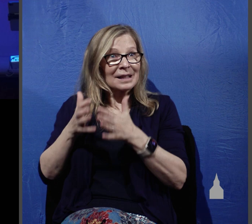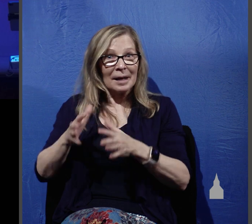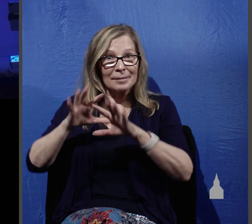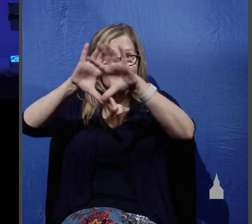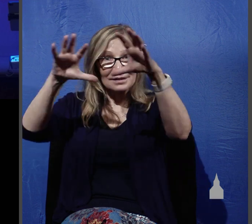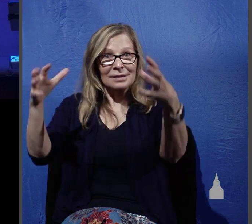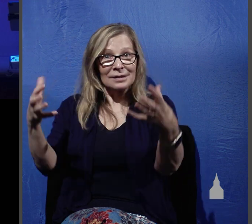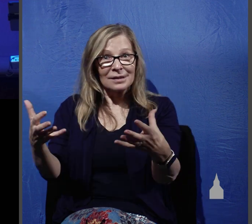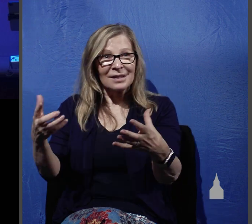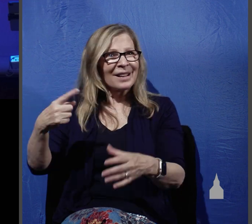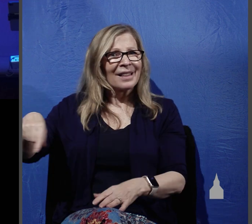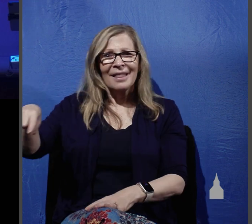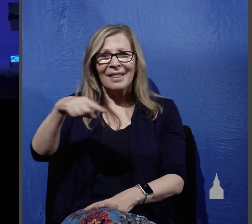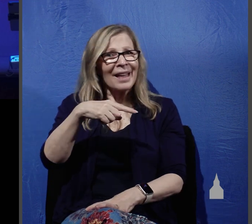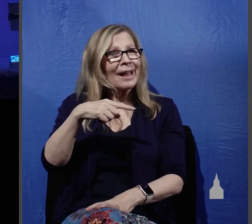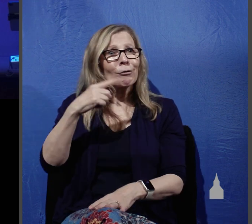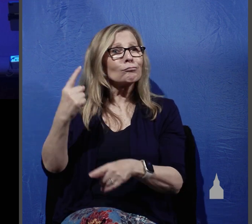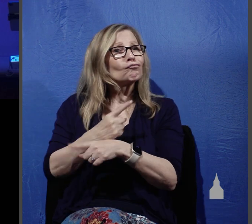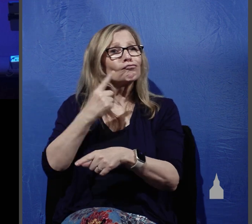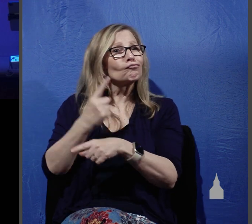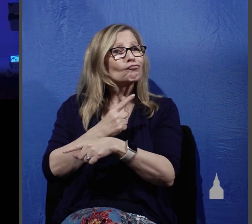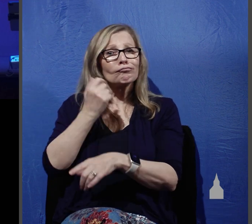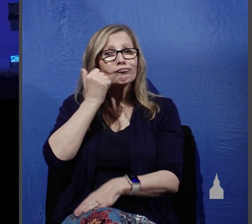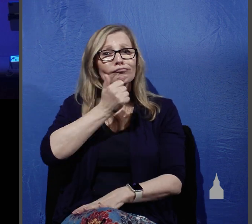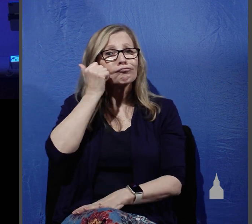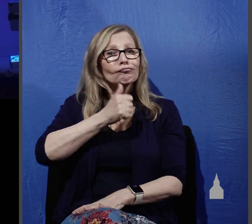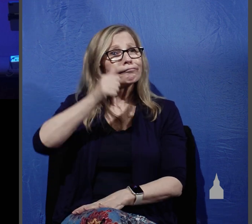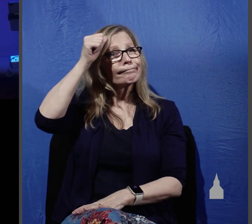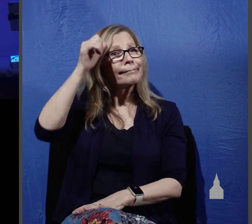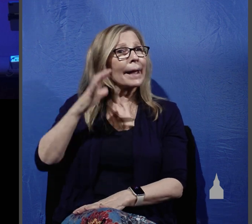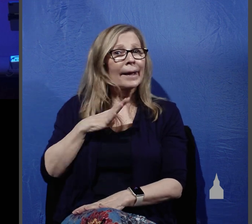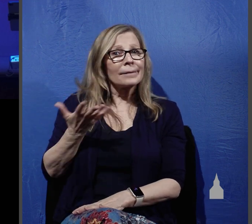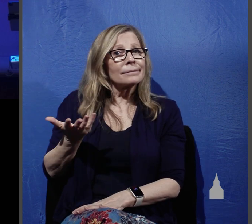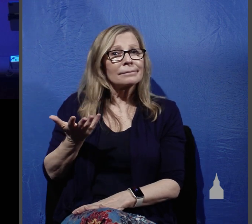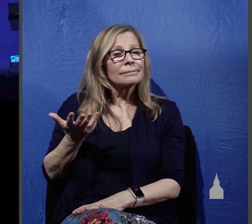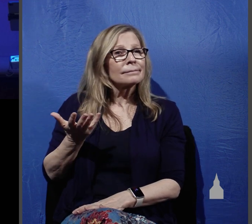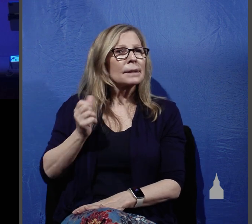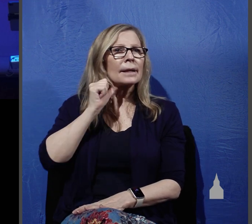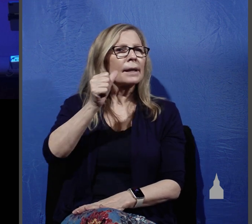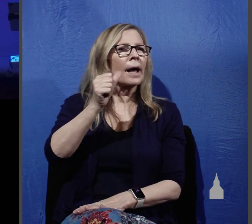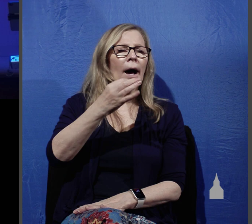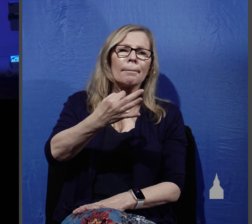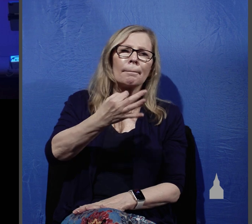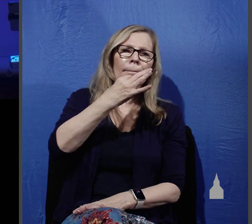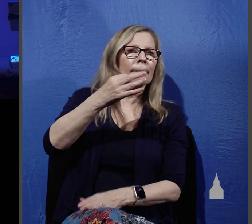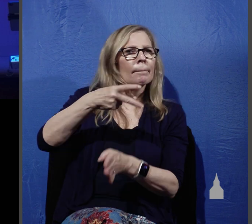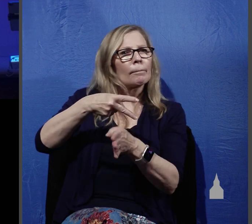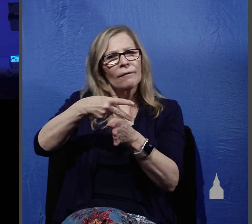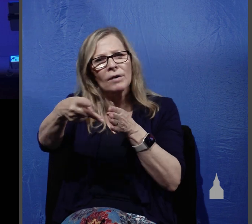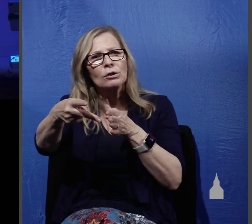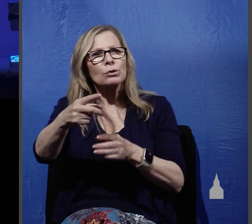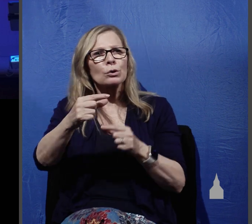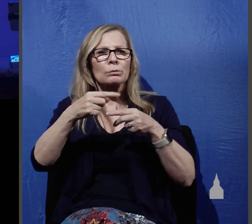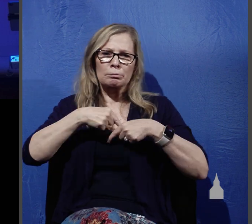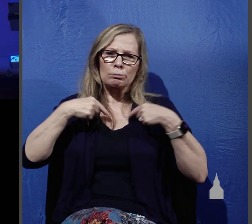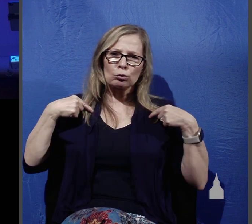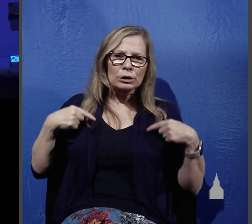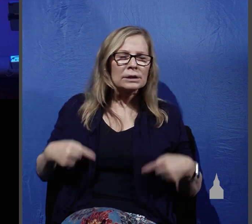were just ordinary men. They were not professional clergy. They weren't rabbis of